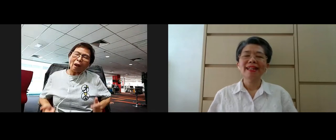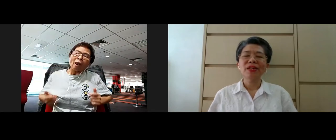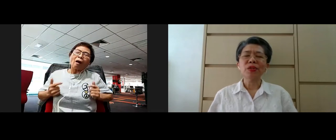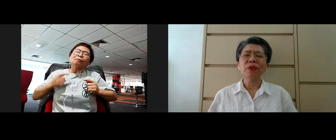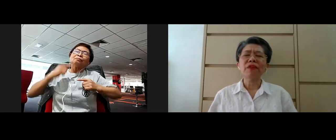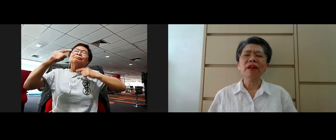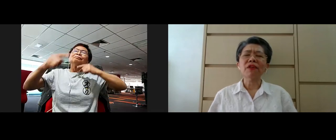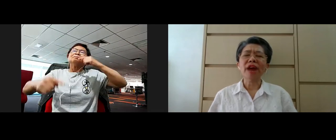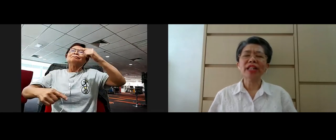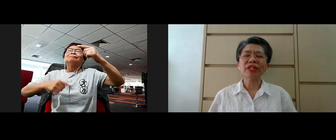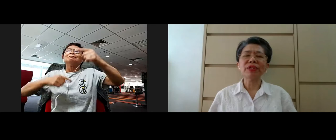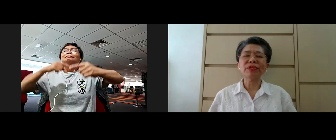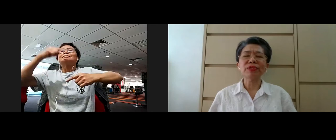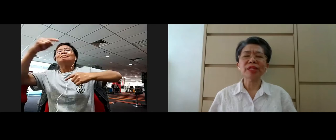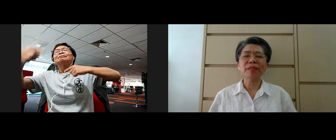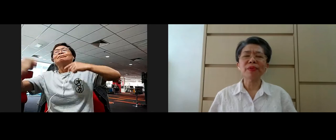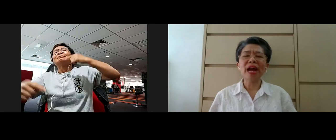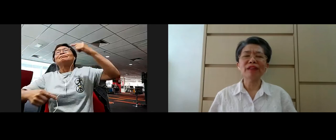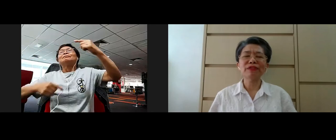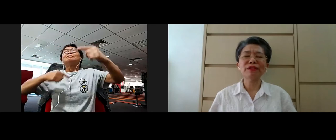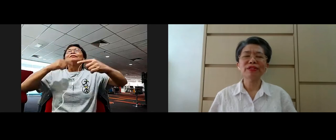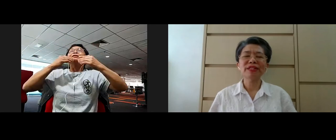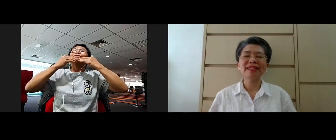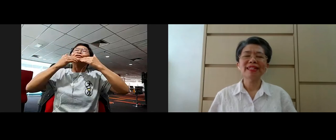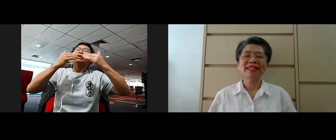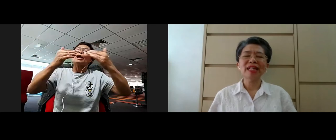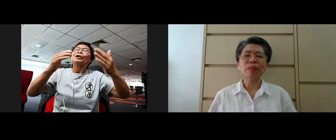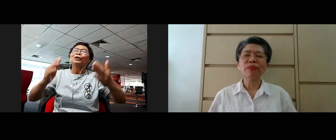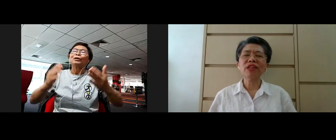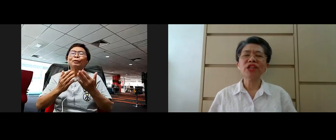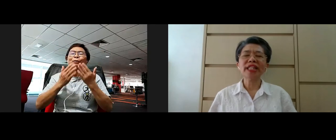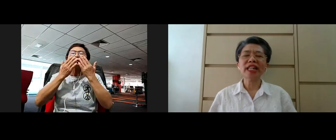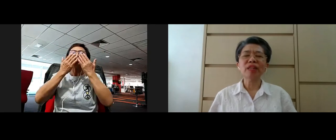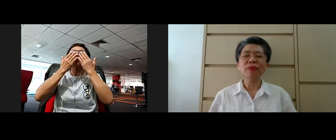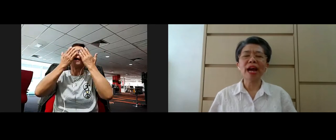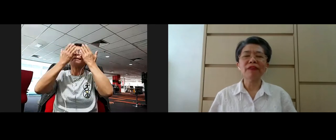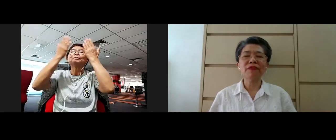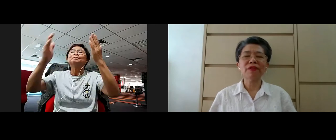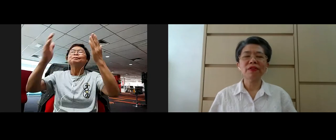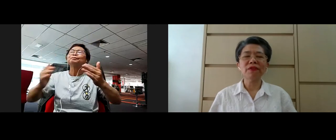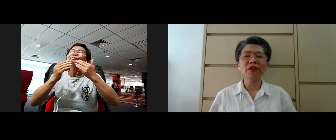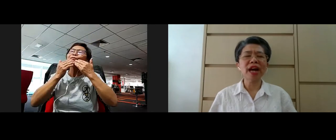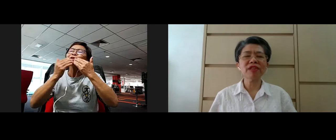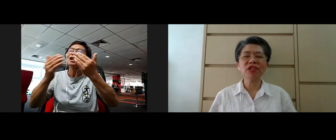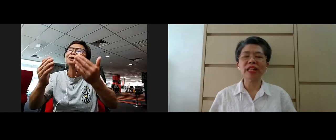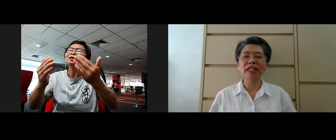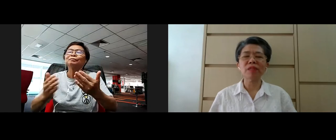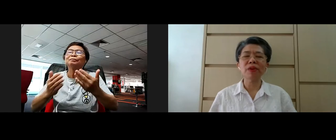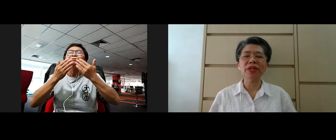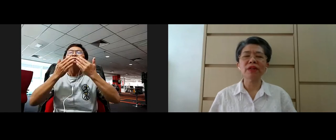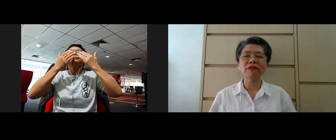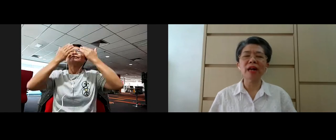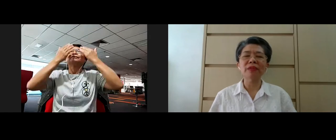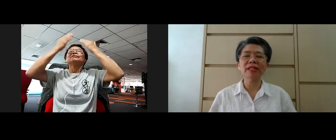So, with gratitude towards the breath, appreciating the breath for nourishing